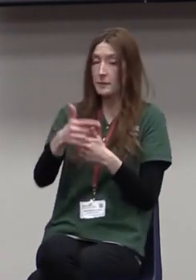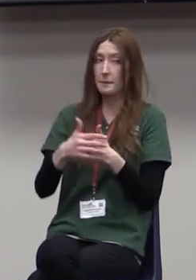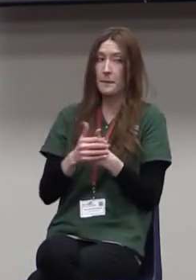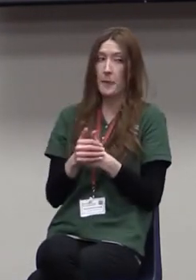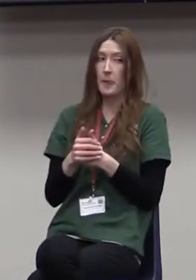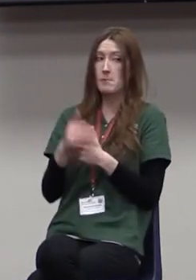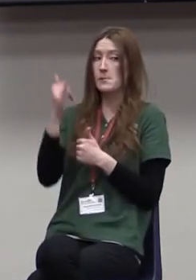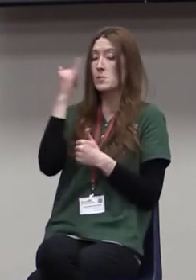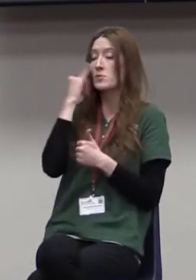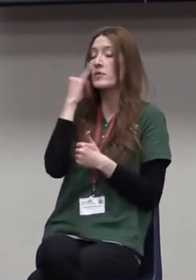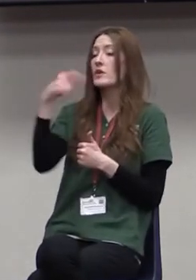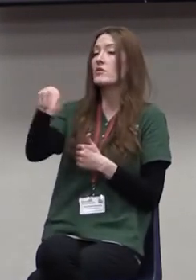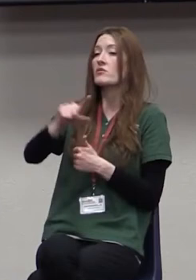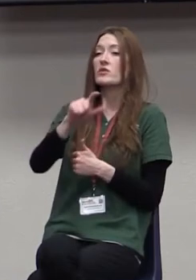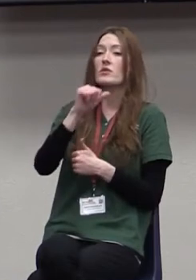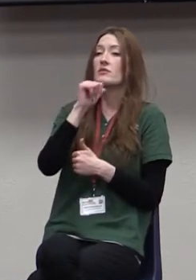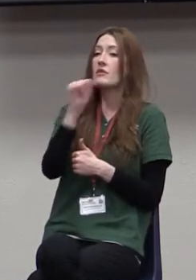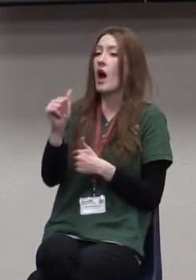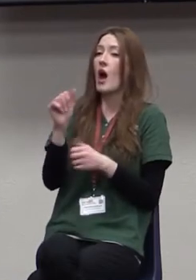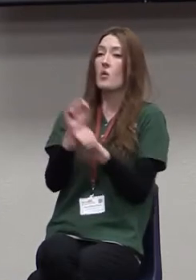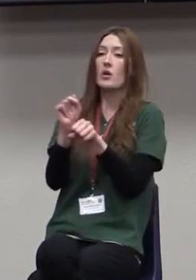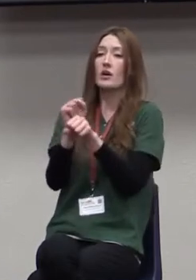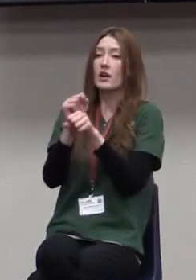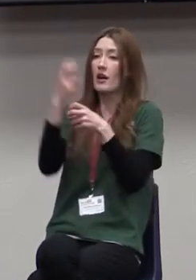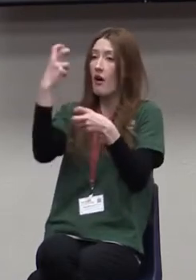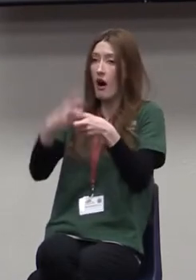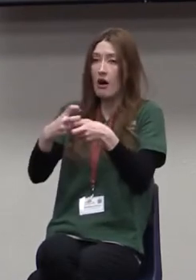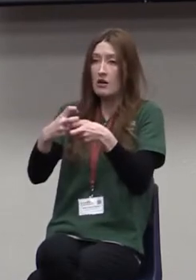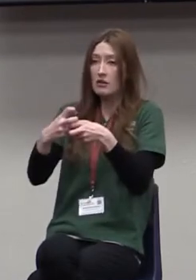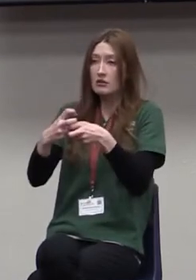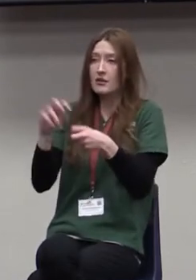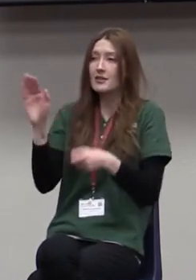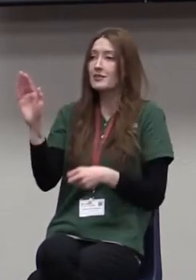If you're not working hard, ideas are worthless.